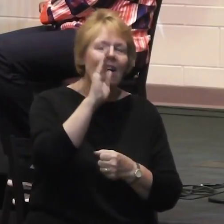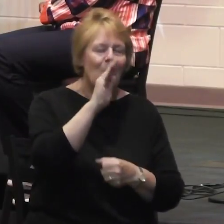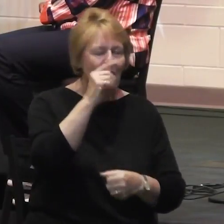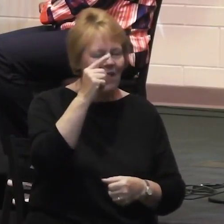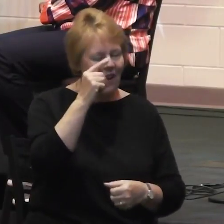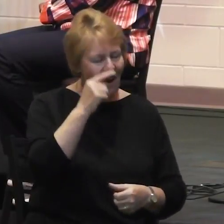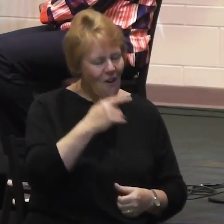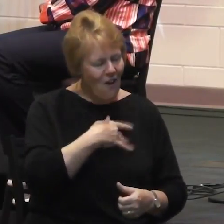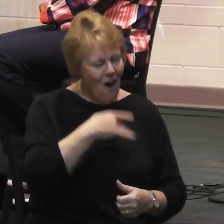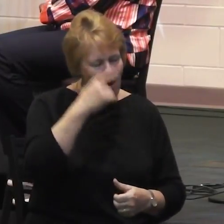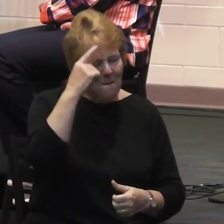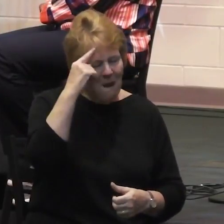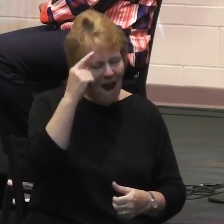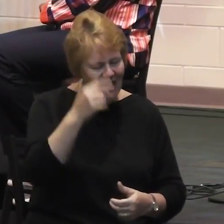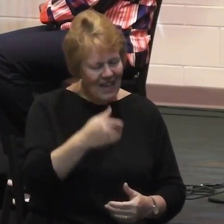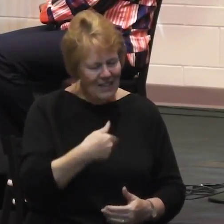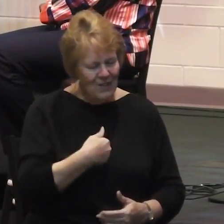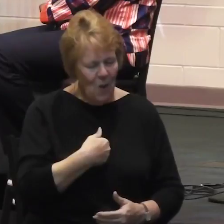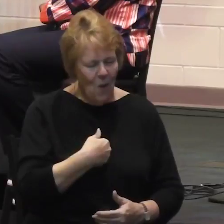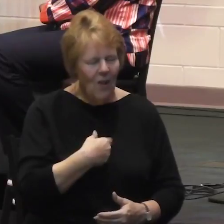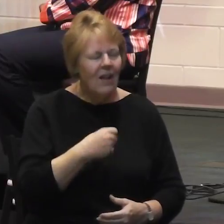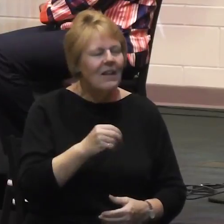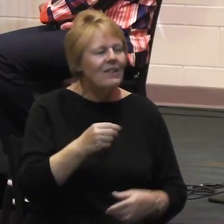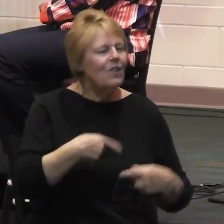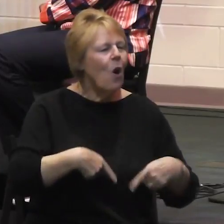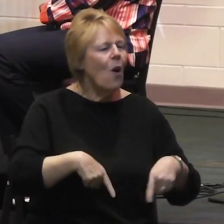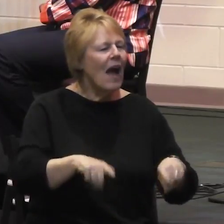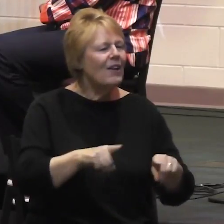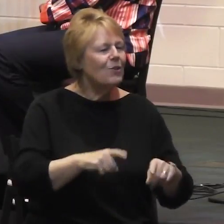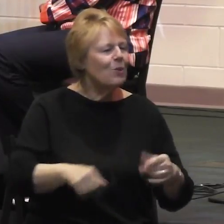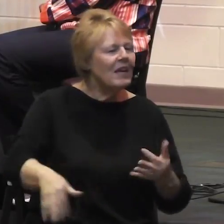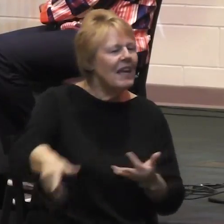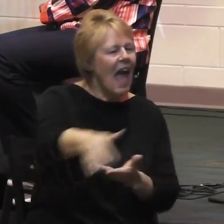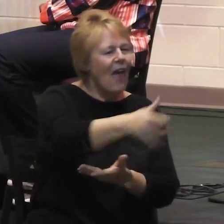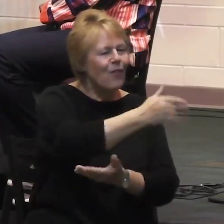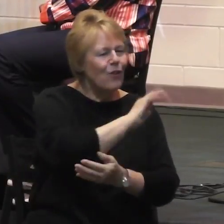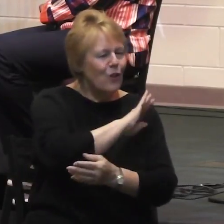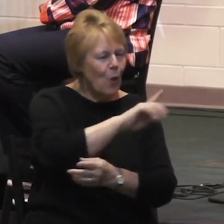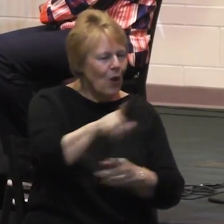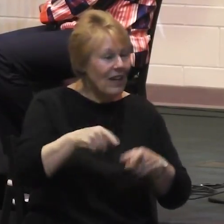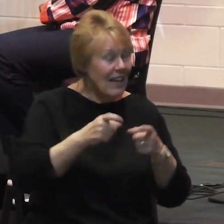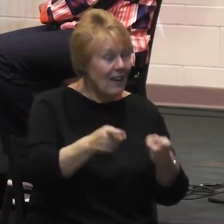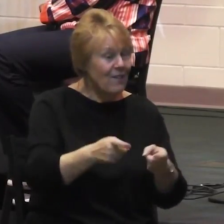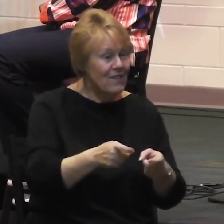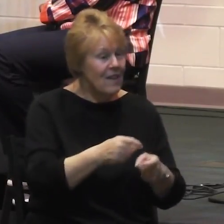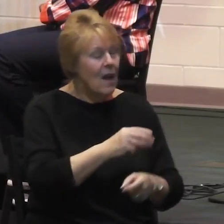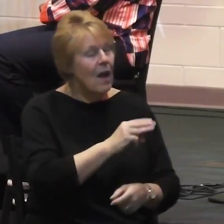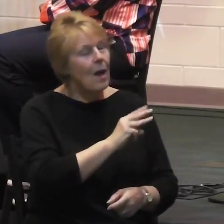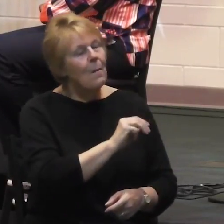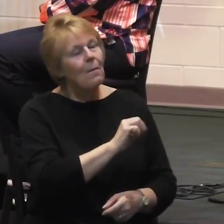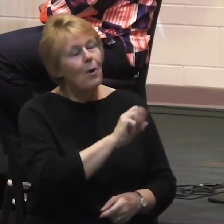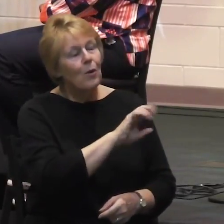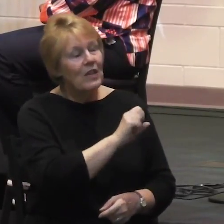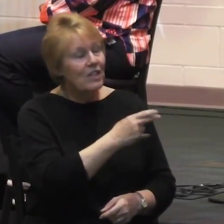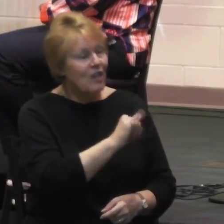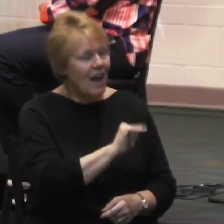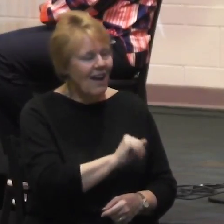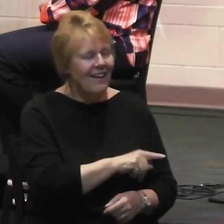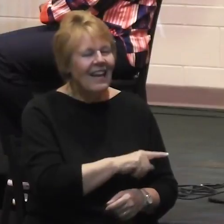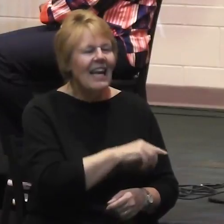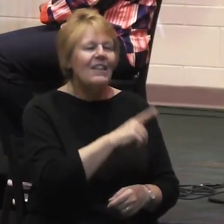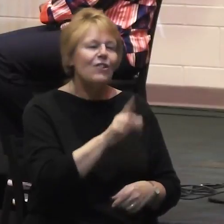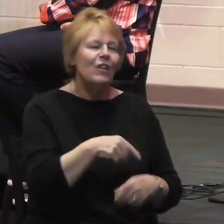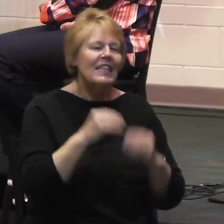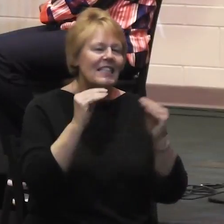as our offerings are received, Maisha's going to teach you a song in Swahili. And